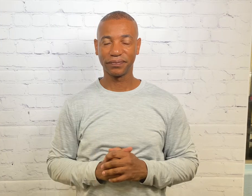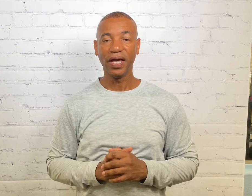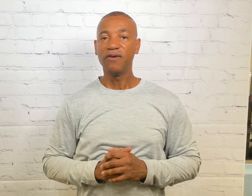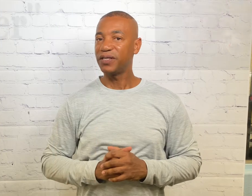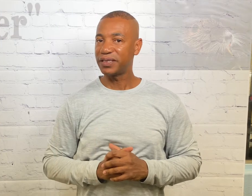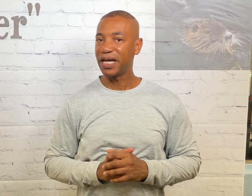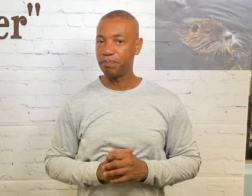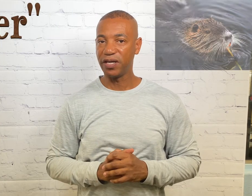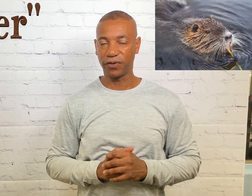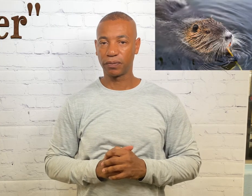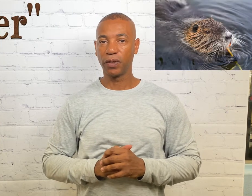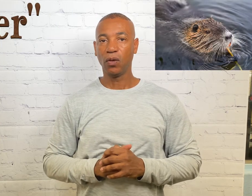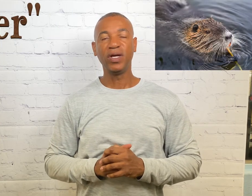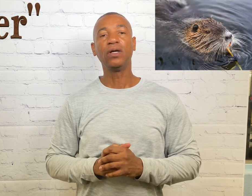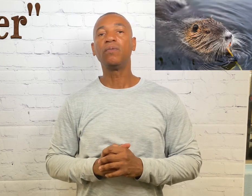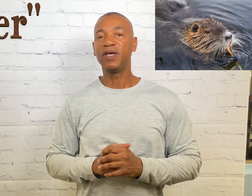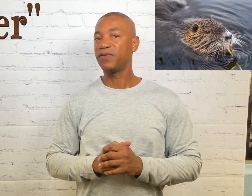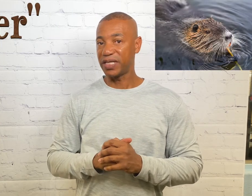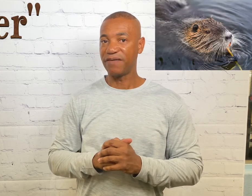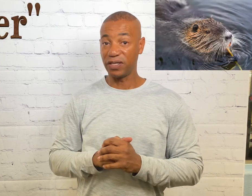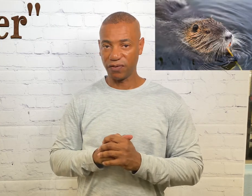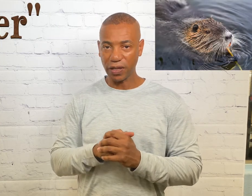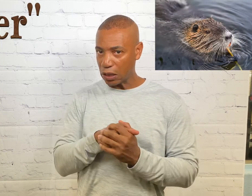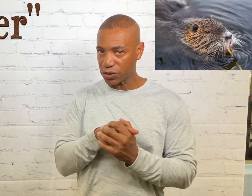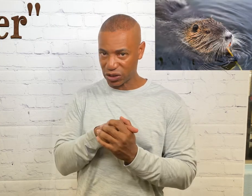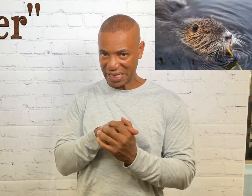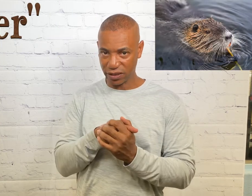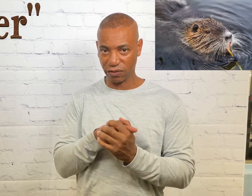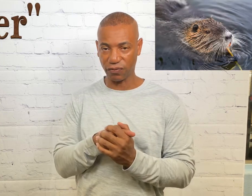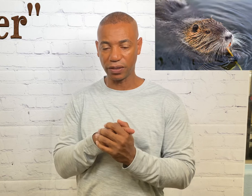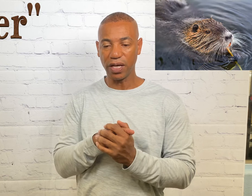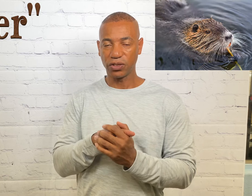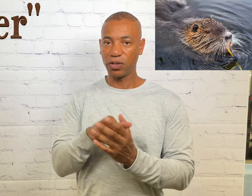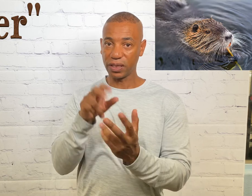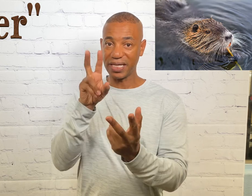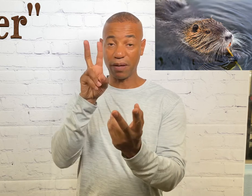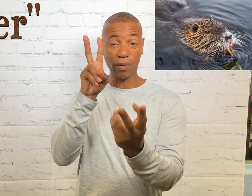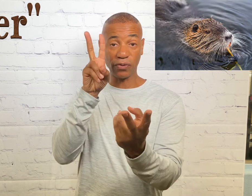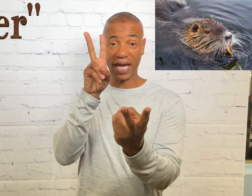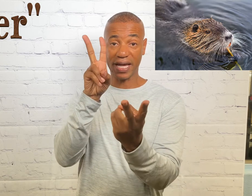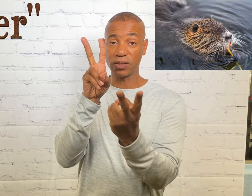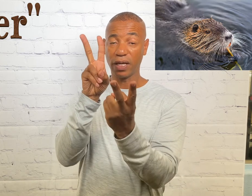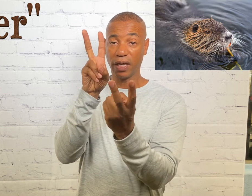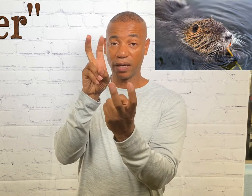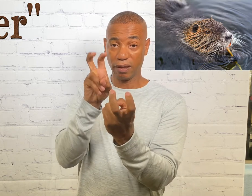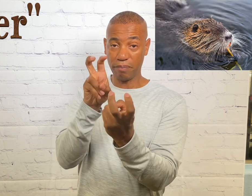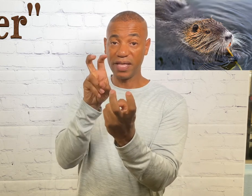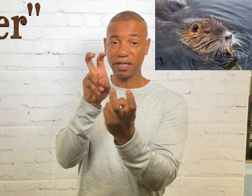For the sign beaver we know beavers have these very large teeth in the front so you're going to take both hands bend them